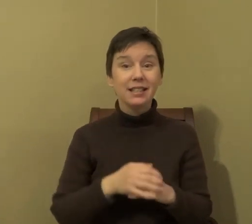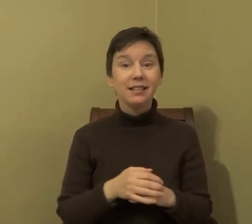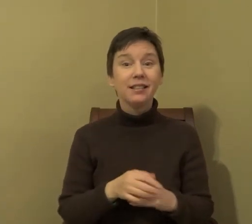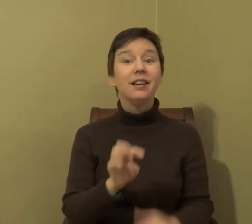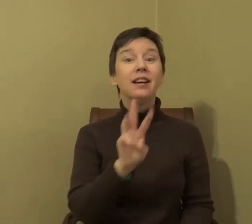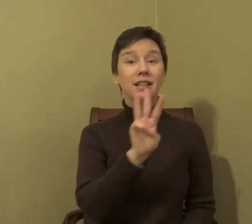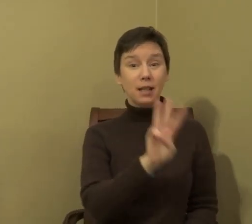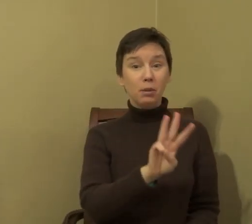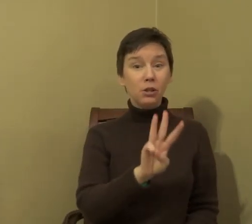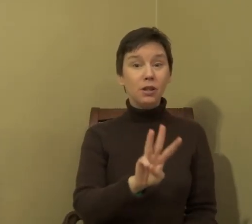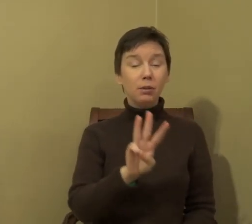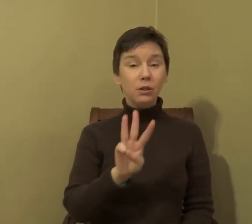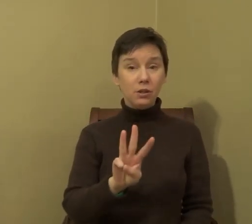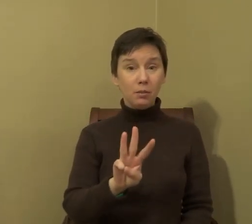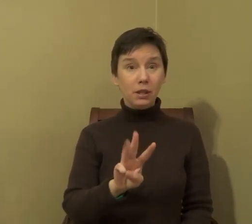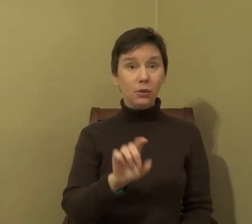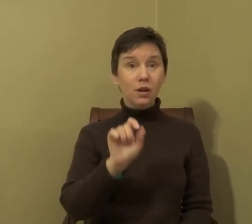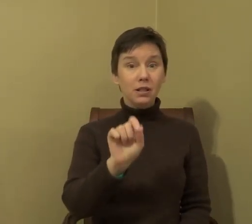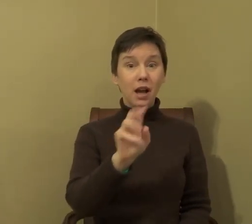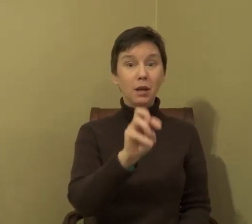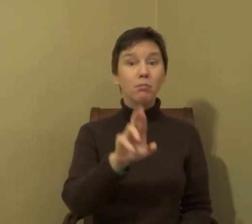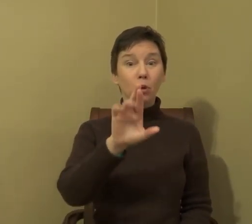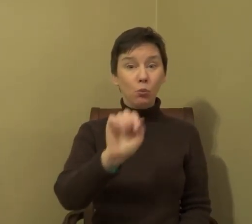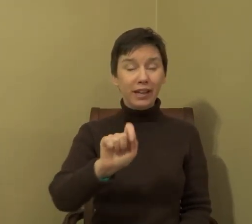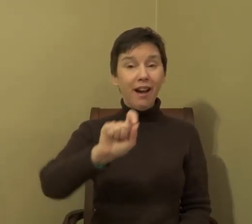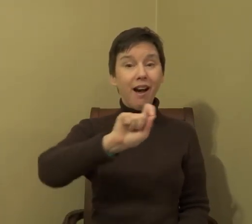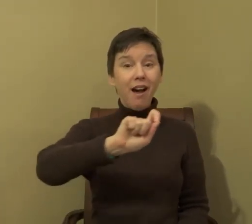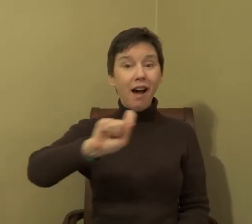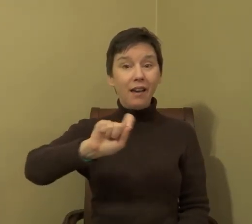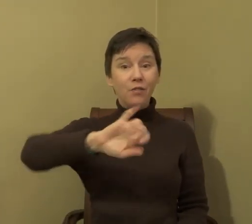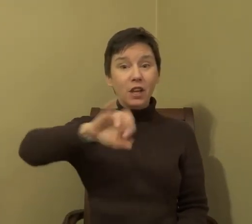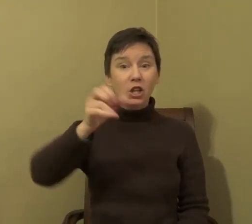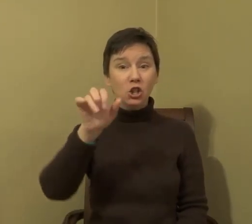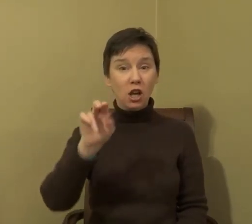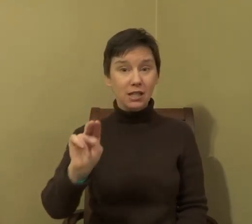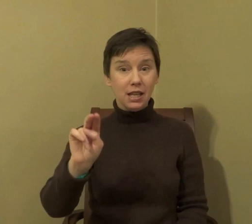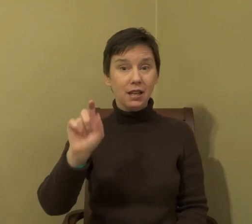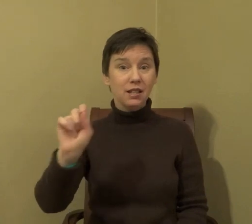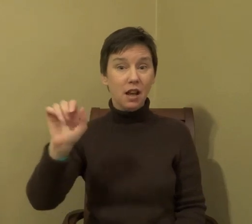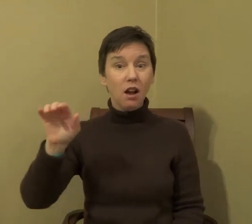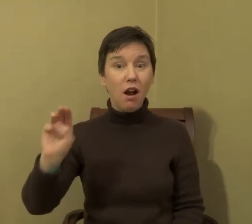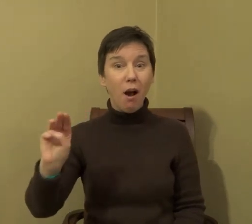www.Maria-Johnson.com